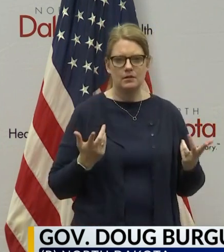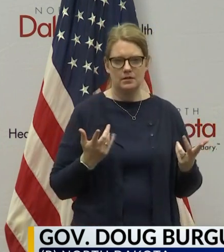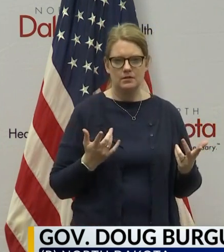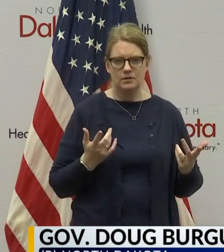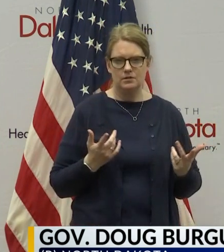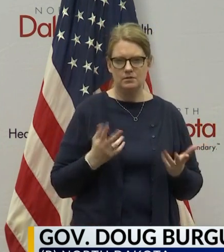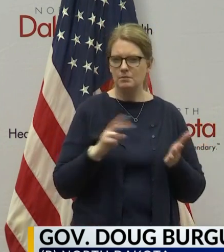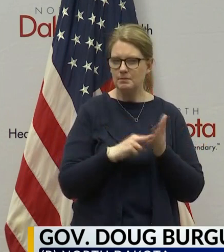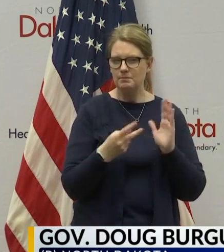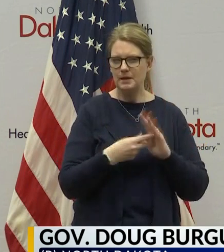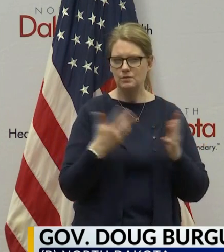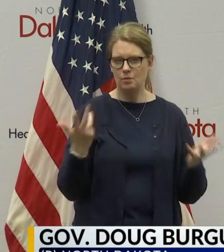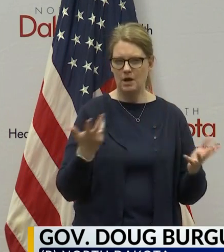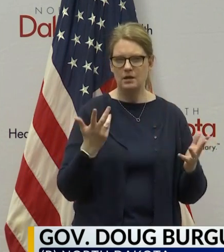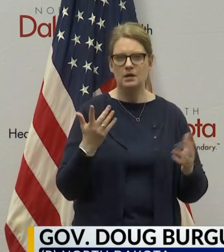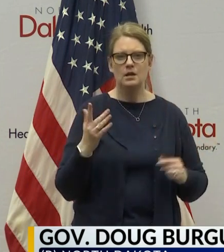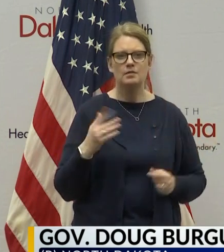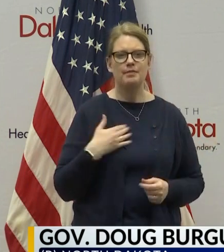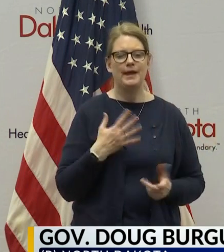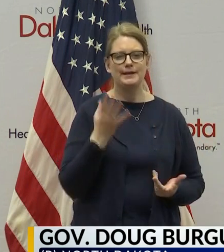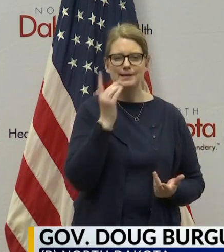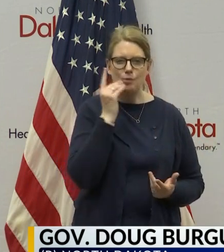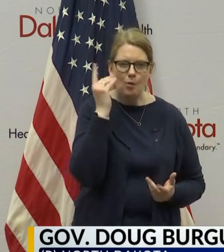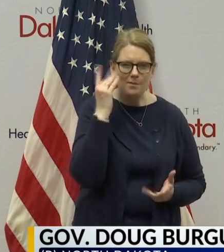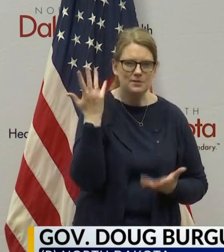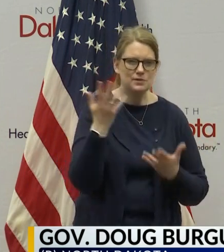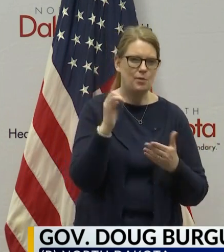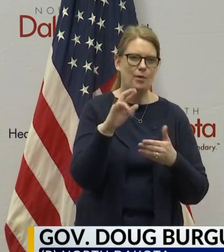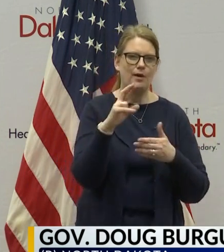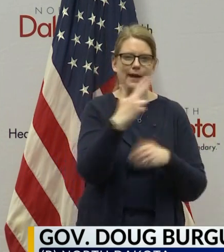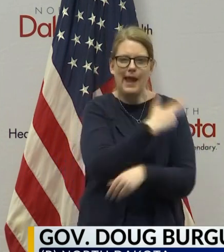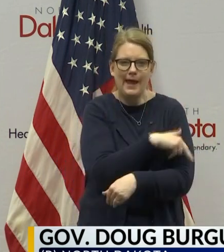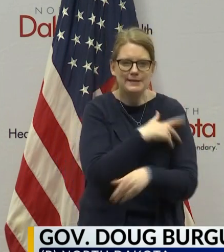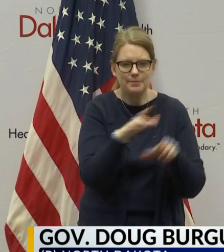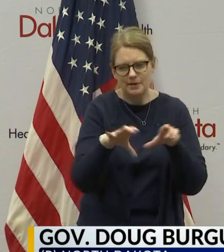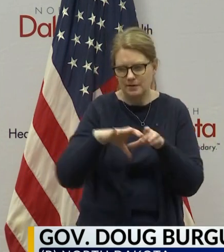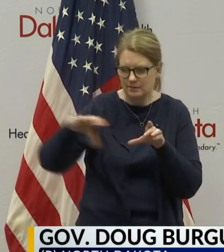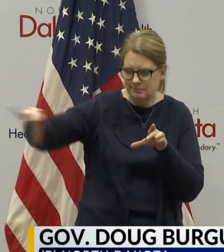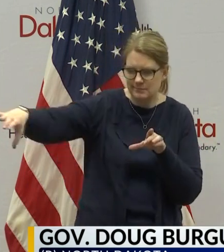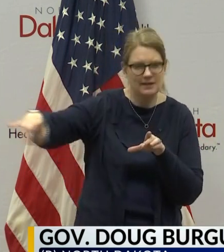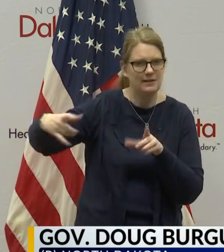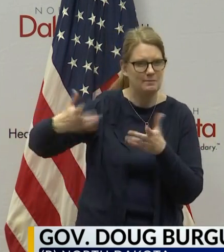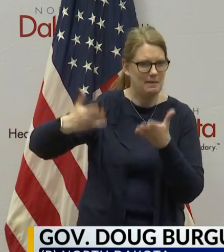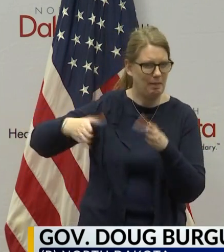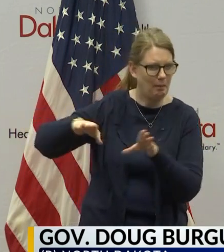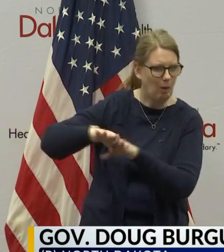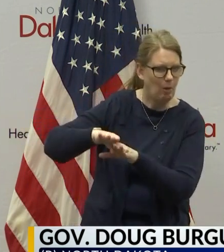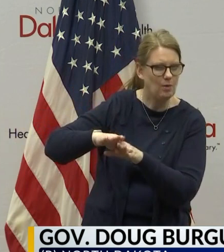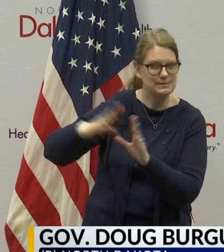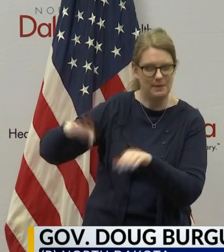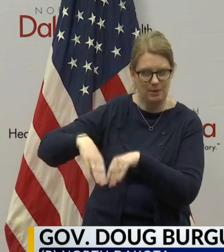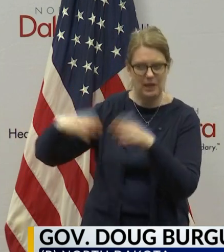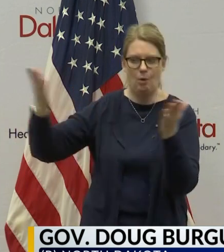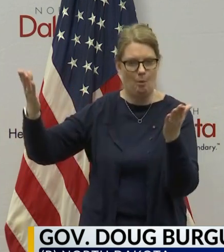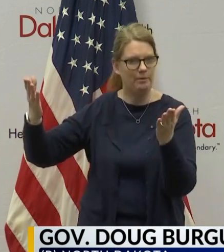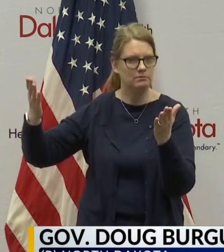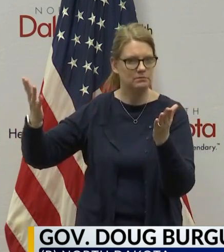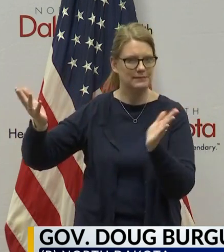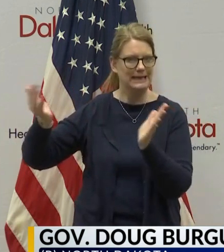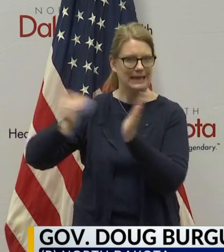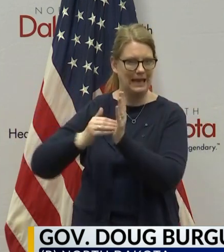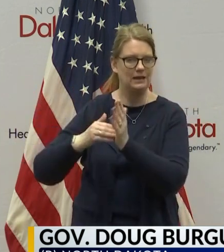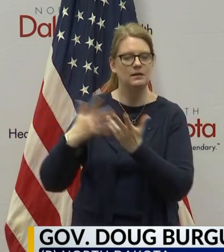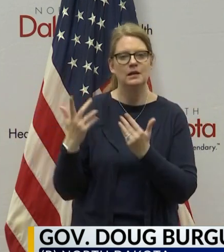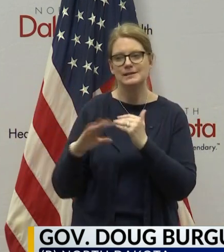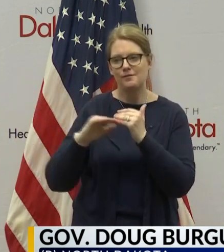converting facilities that may have been closed in the last couple of years, that we could reopen those,